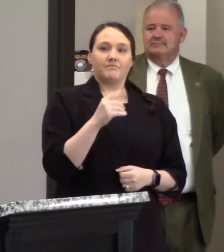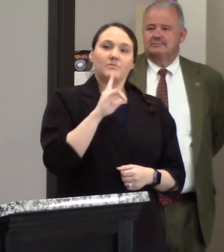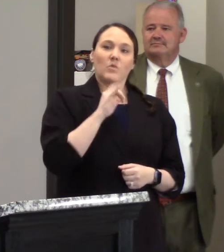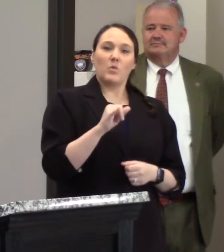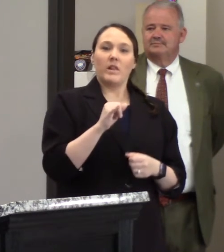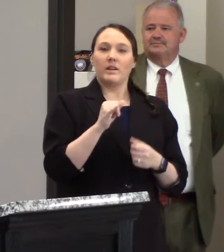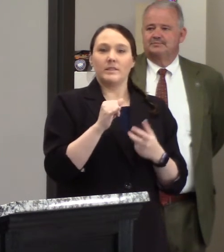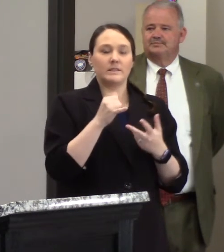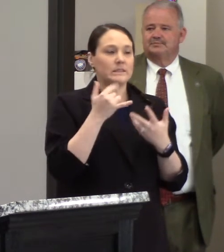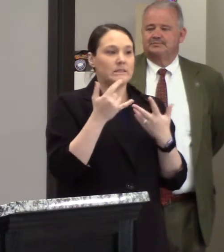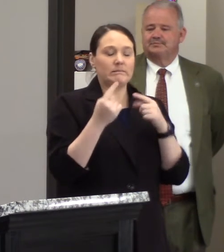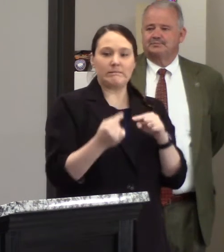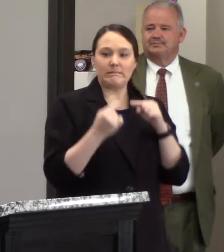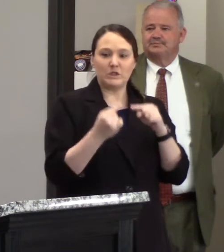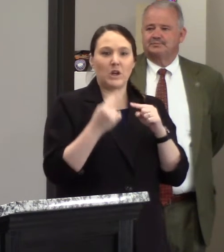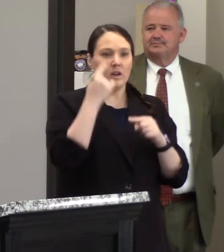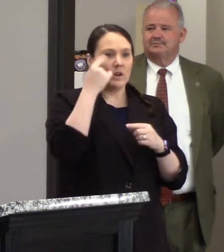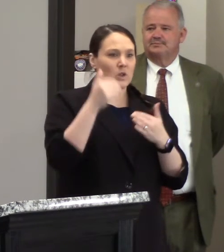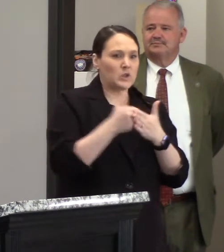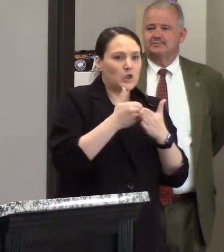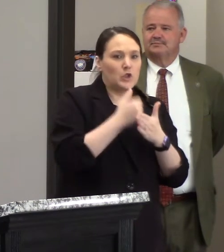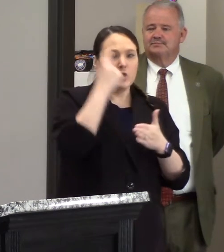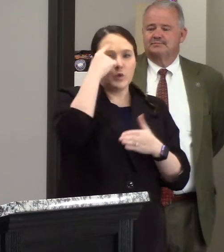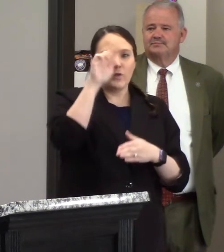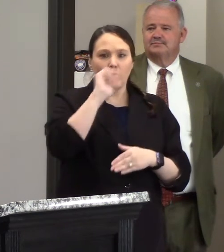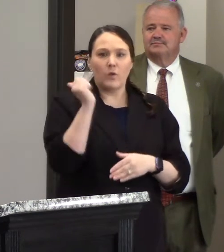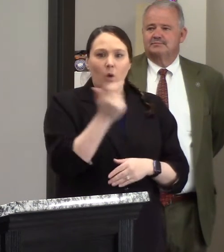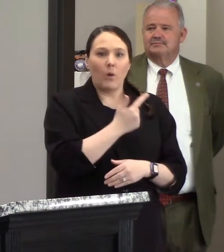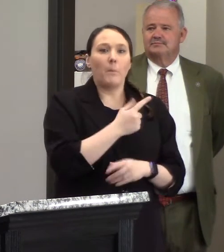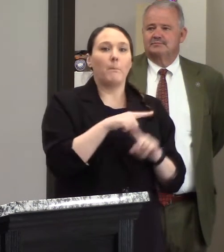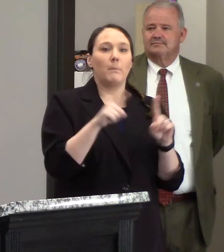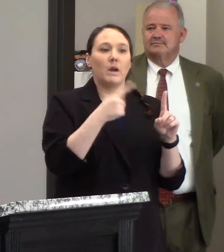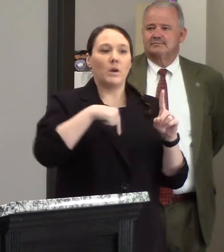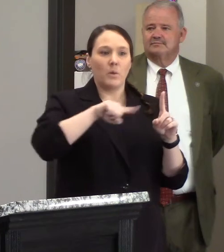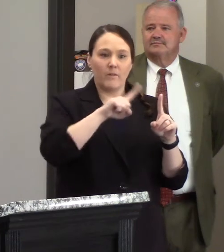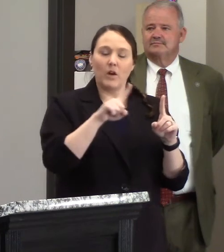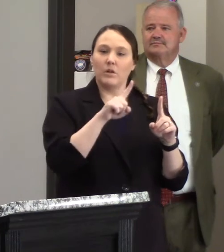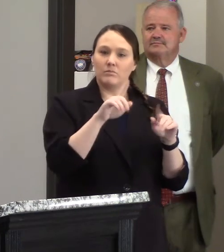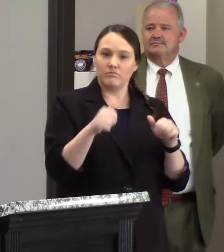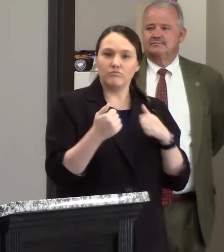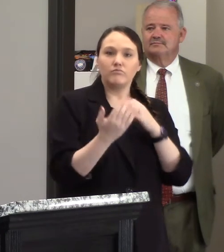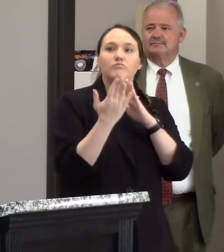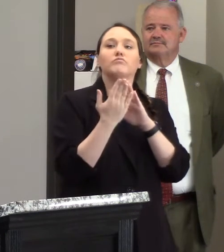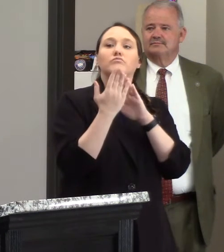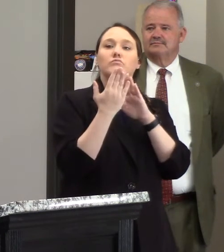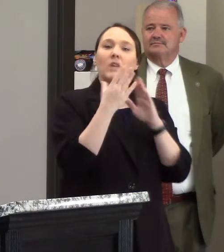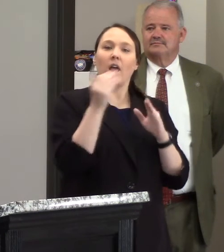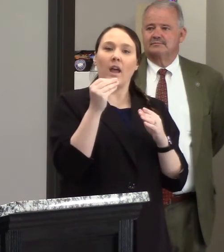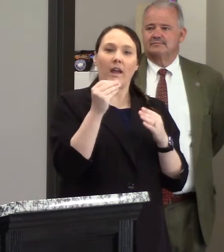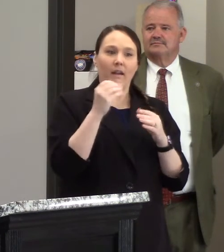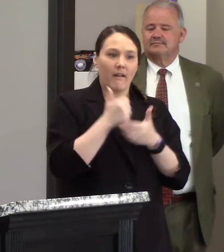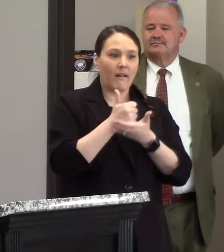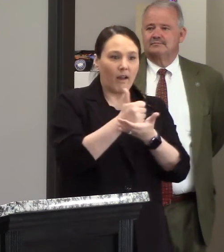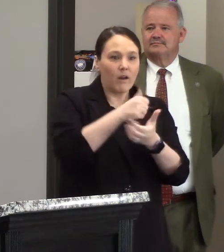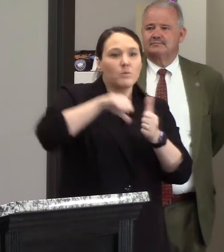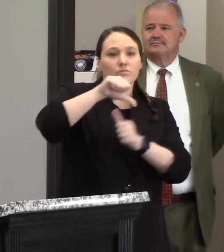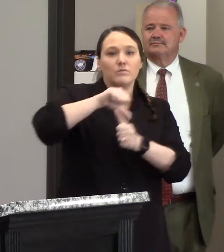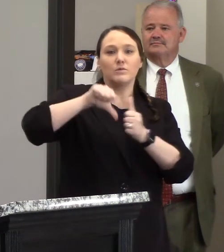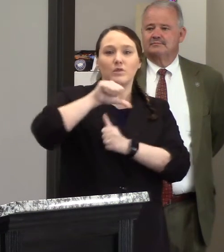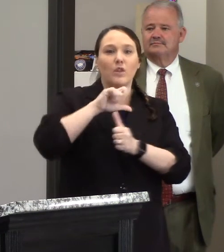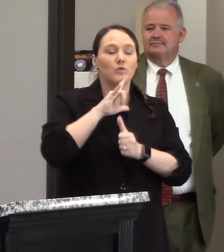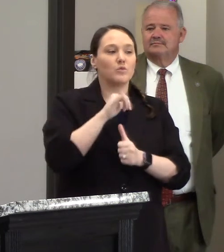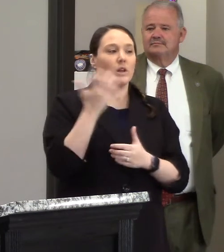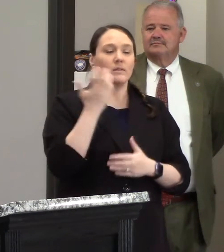of a trying ordeal it's a new ordeal for all of us but we've all stepped up and we've all pitched in and it's just been an incredible